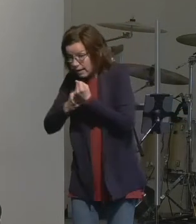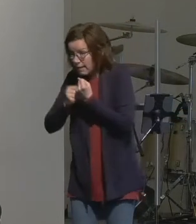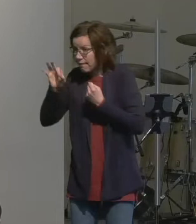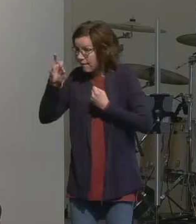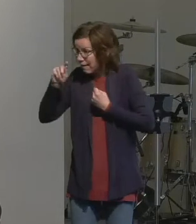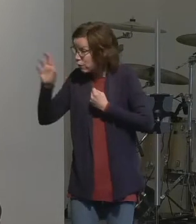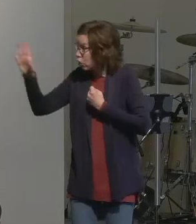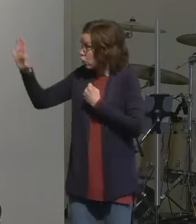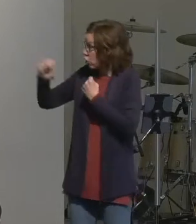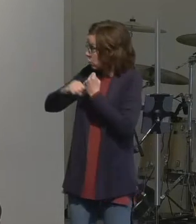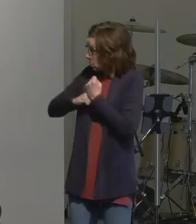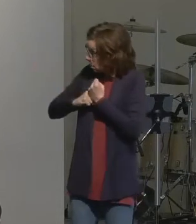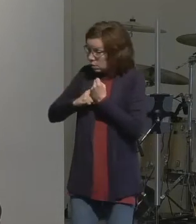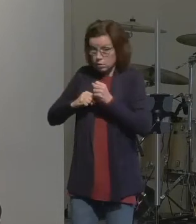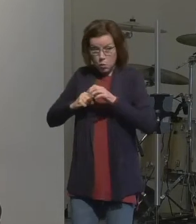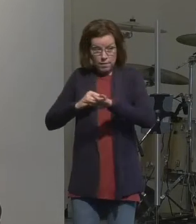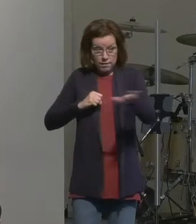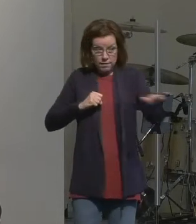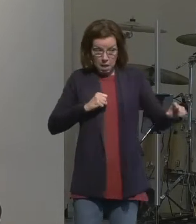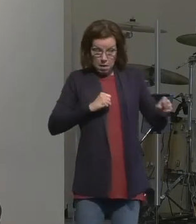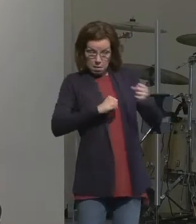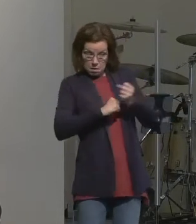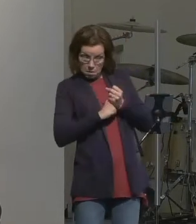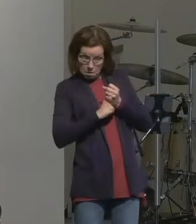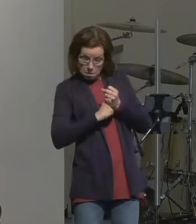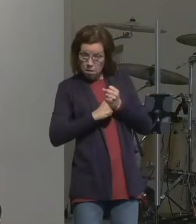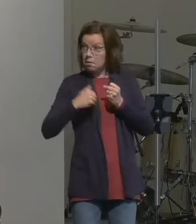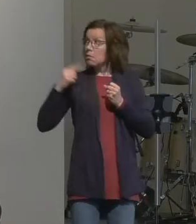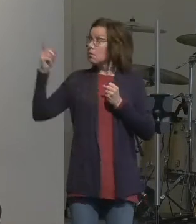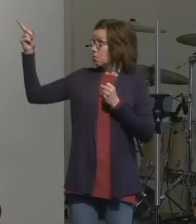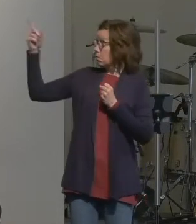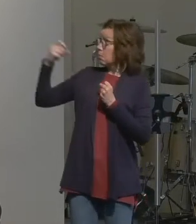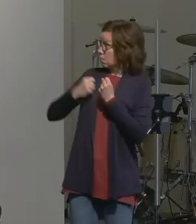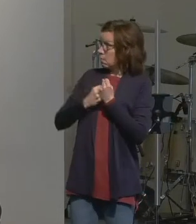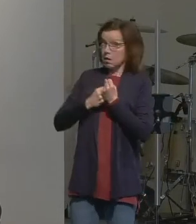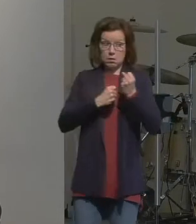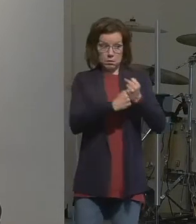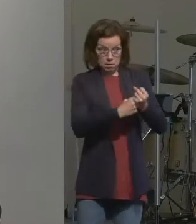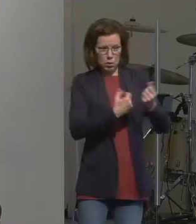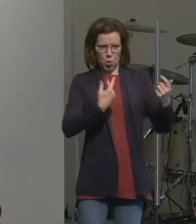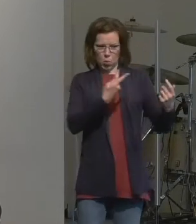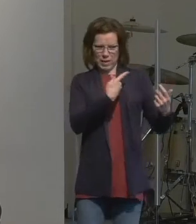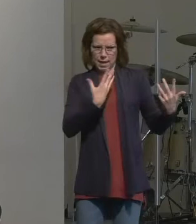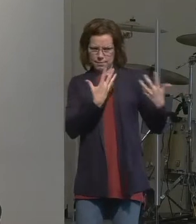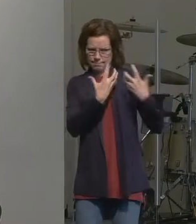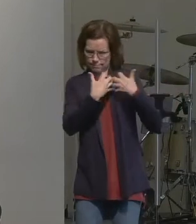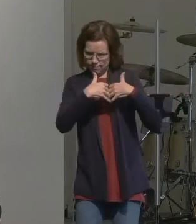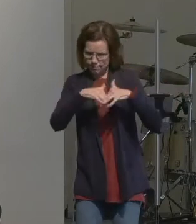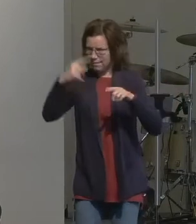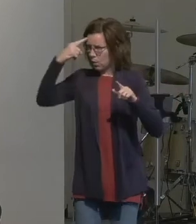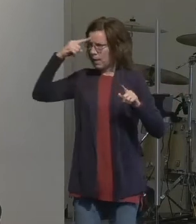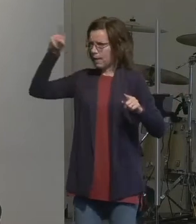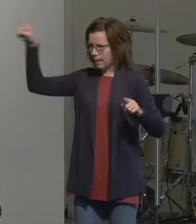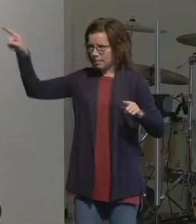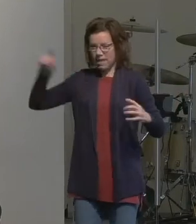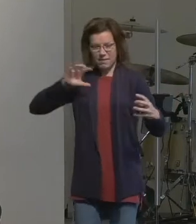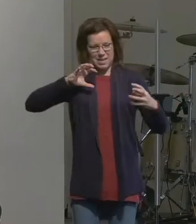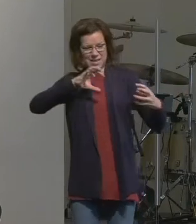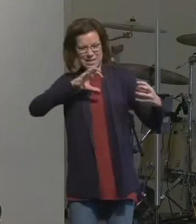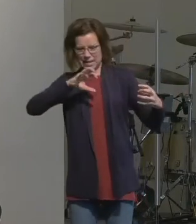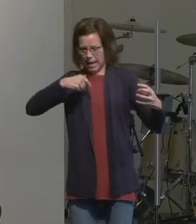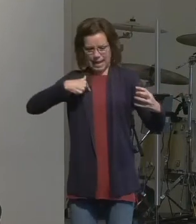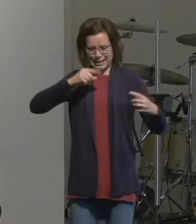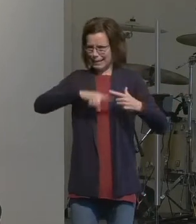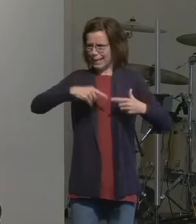now blessing those who bless you so that they will do what I need them to do so that you can do what I need you to do but then